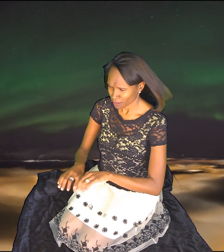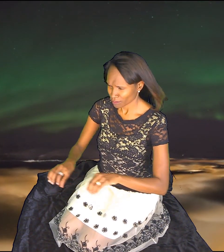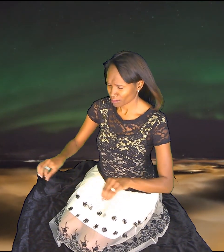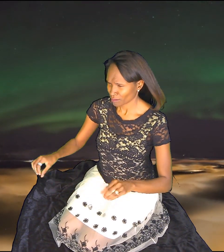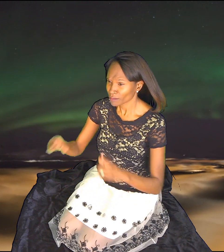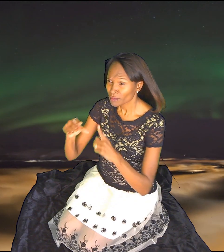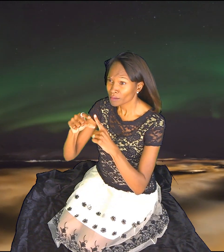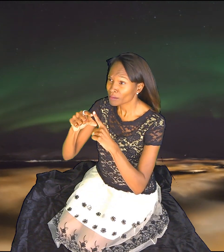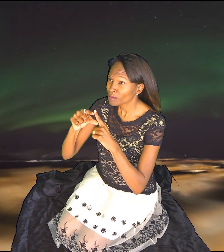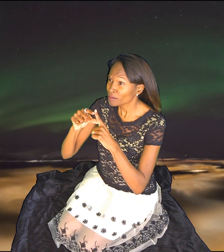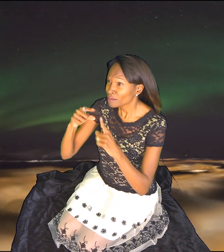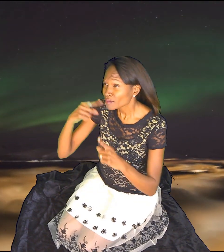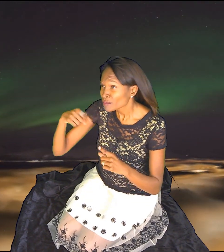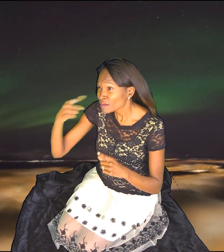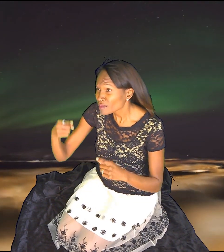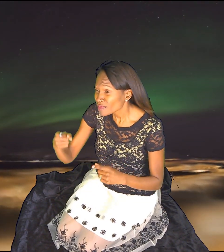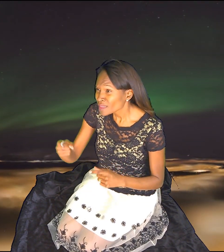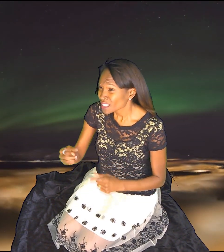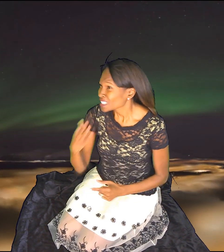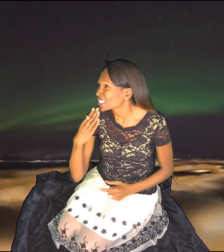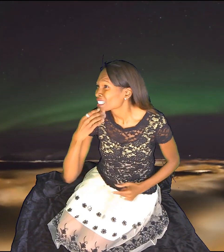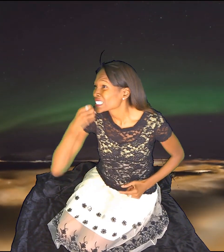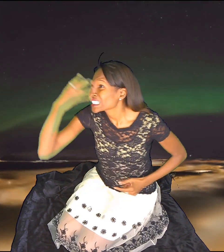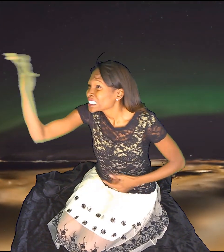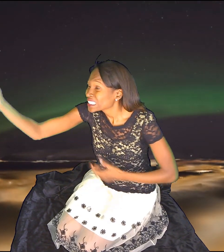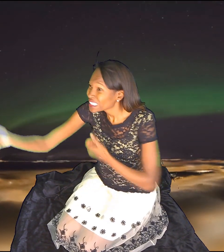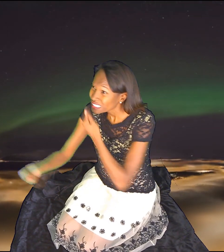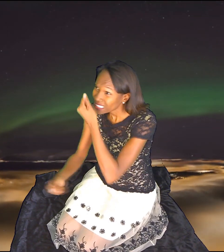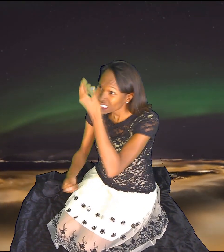If we don't have any words to say, we can cry.